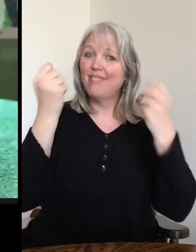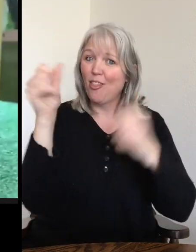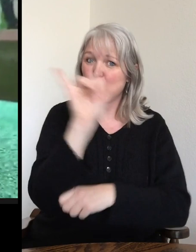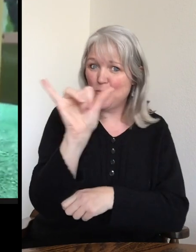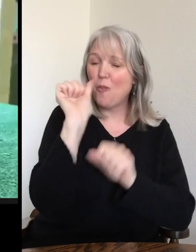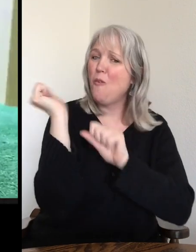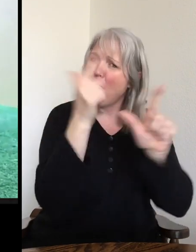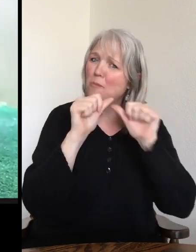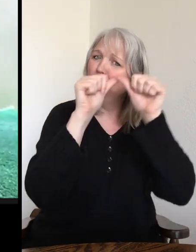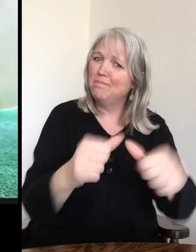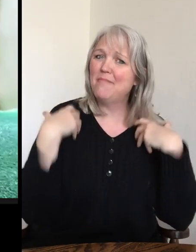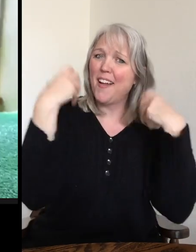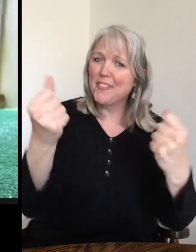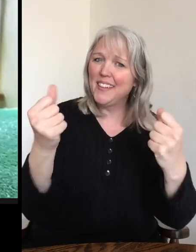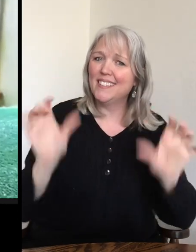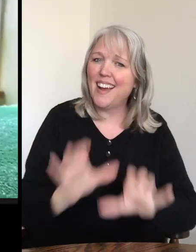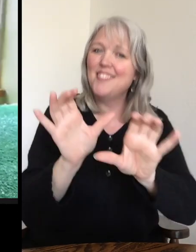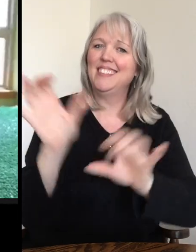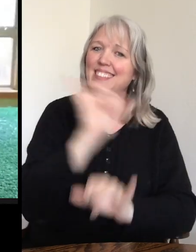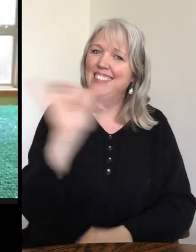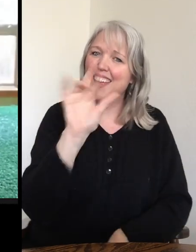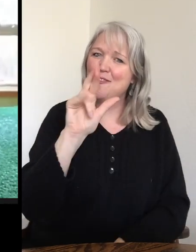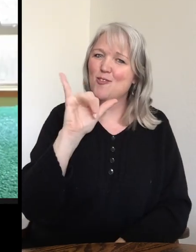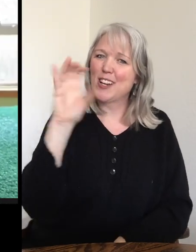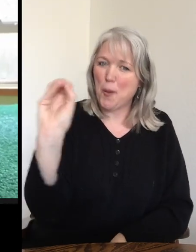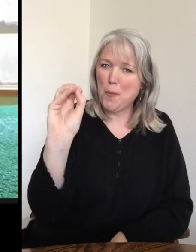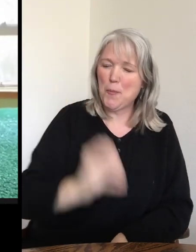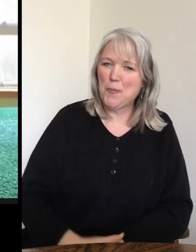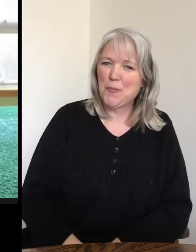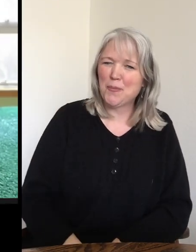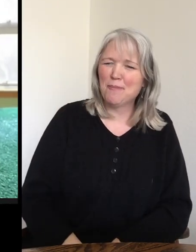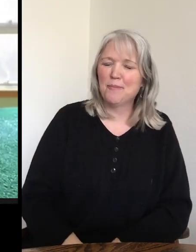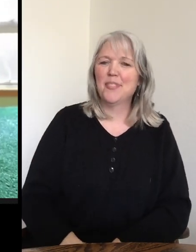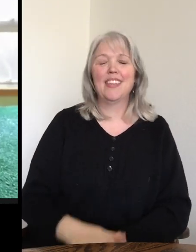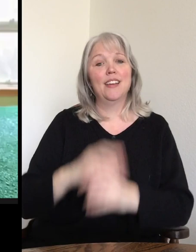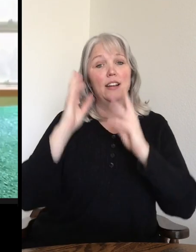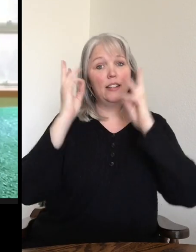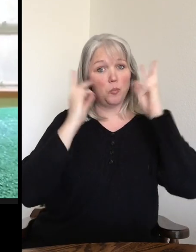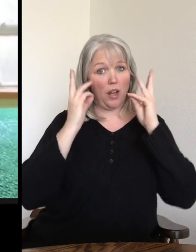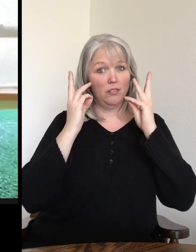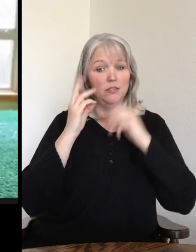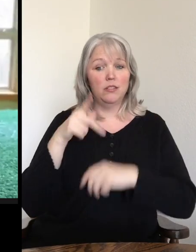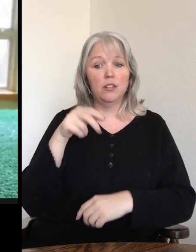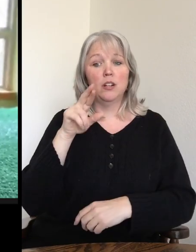So we can all stay healthy and be active just like Rico. In the wild though, prehensile tailed